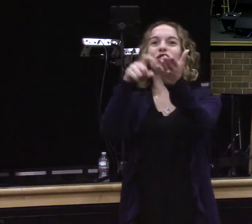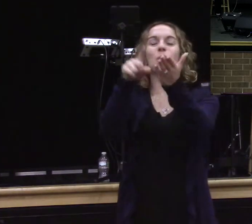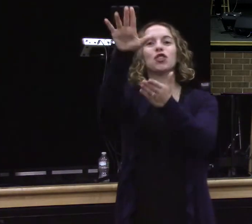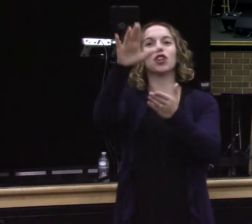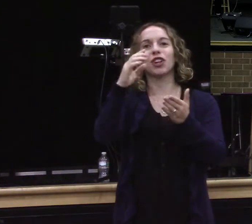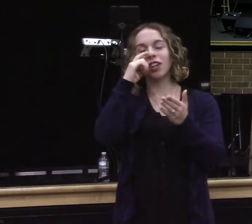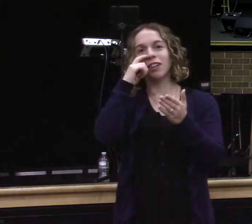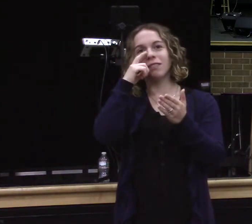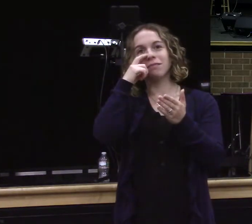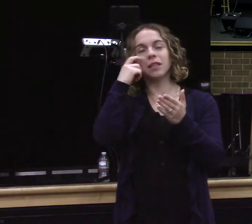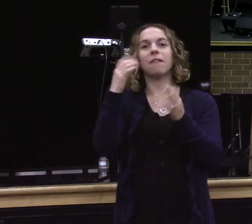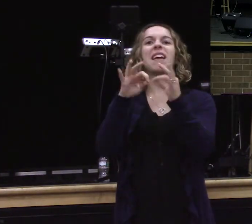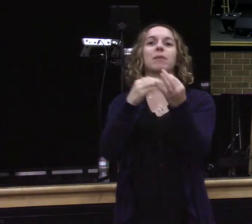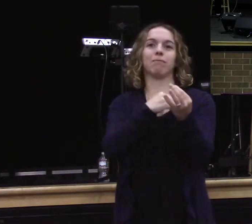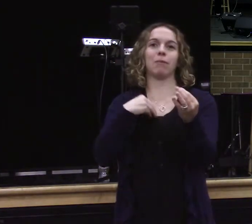Okay.